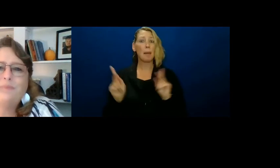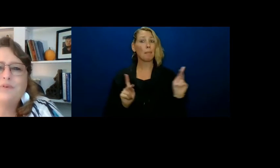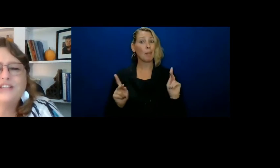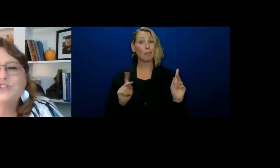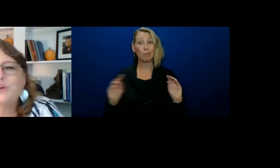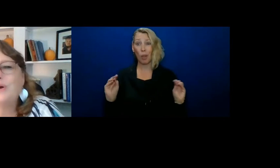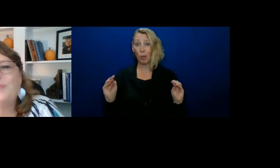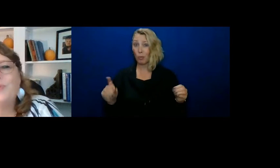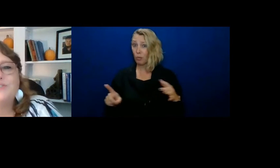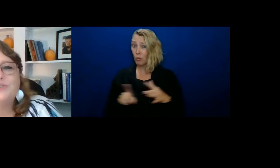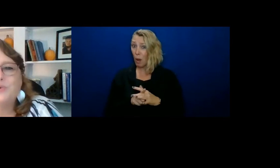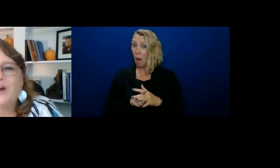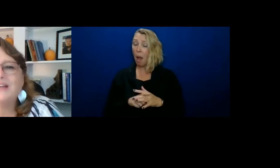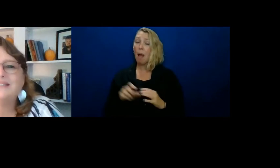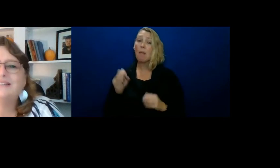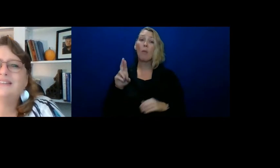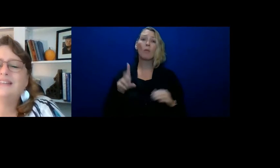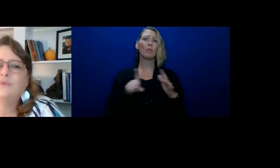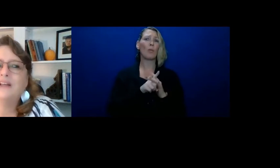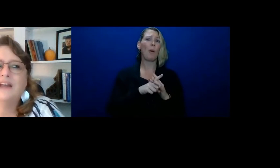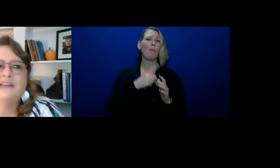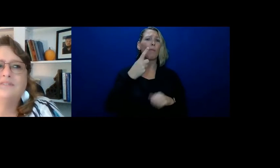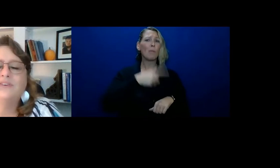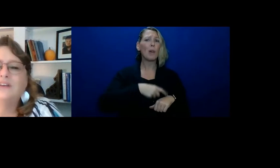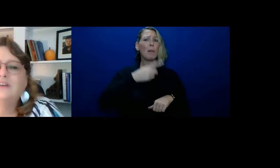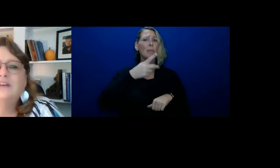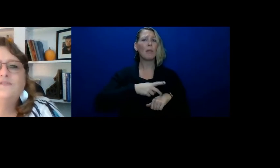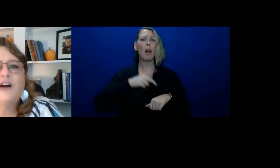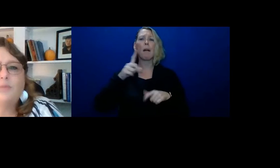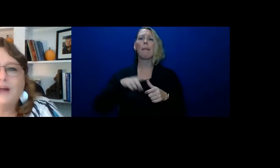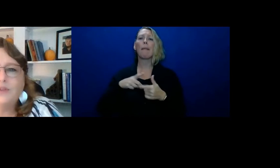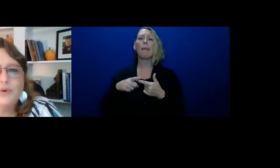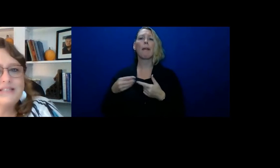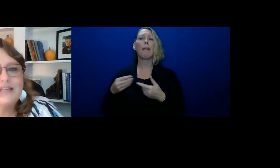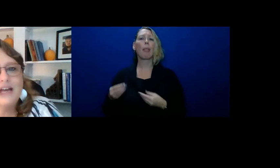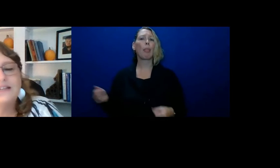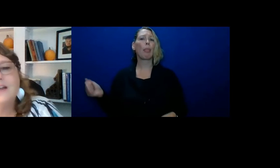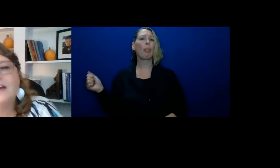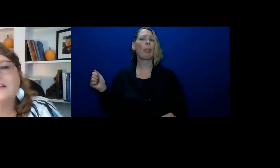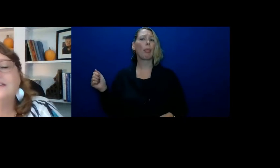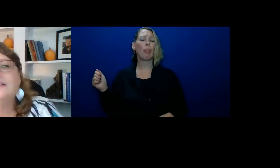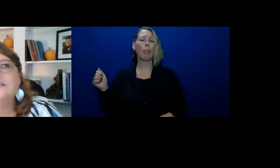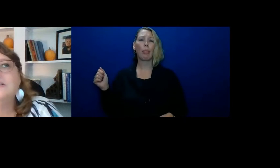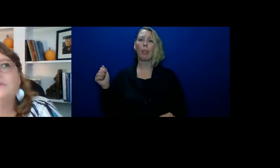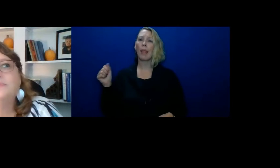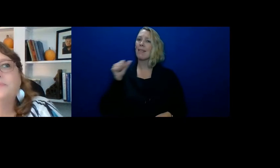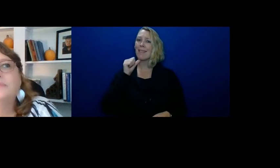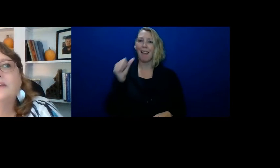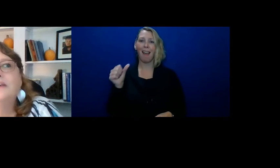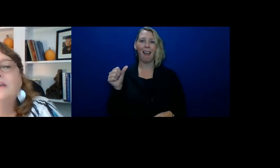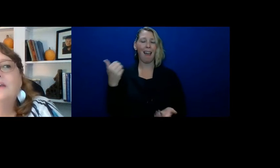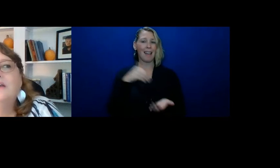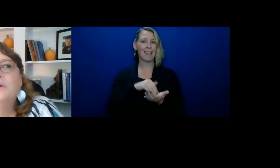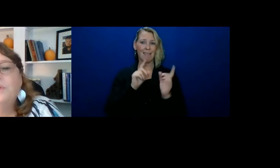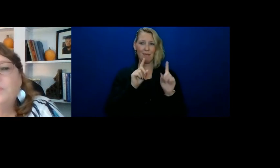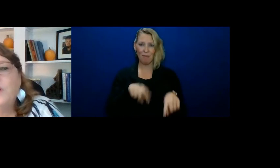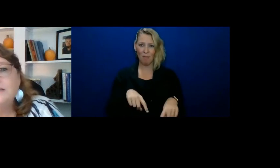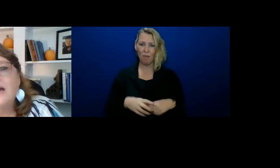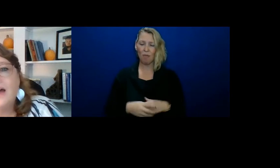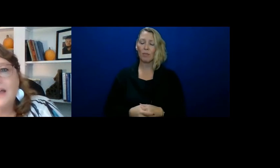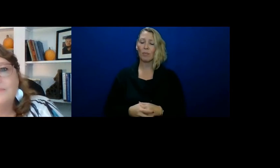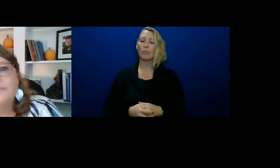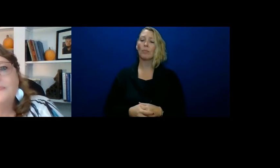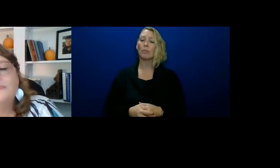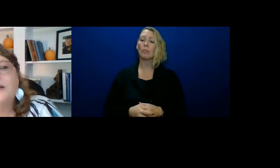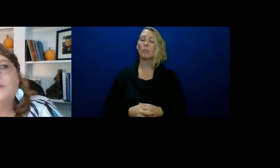show up or they'd show up once or twice and then they would kind of fall by the wayside and not continue. But